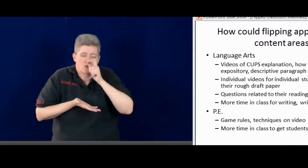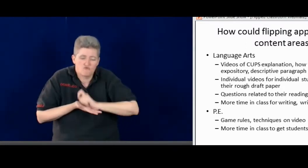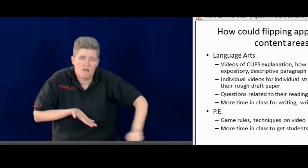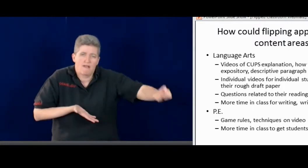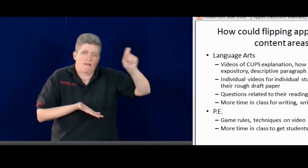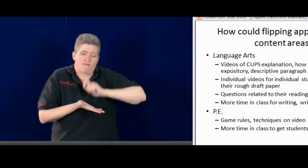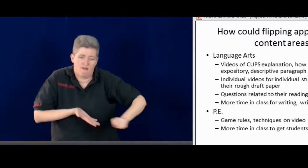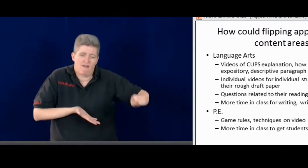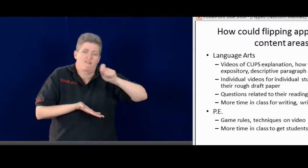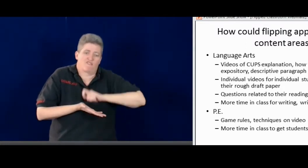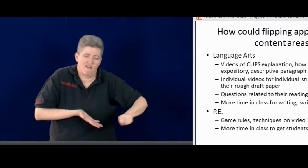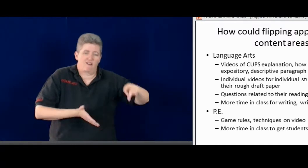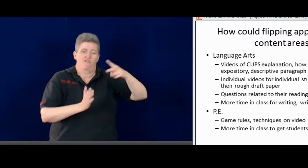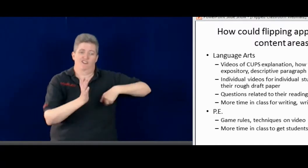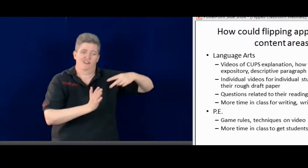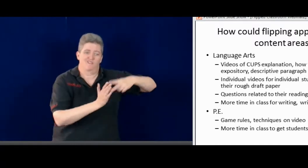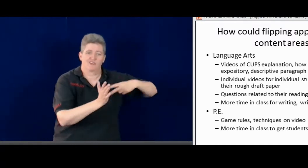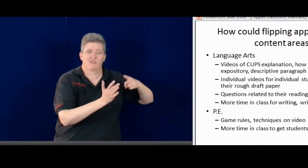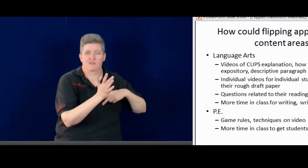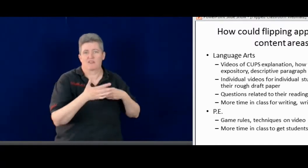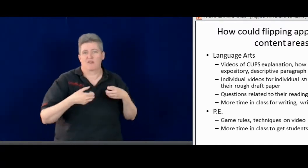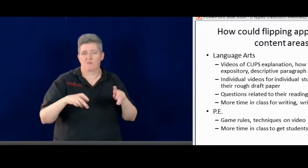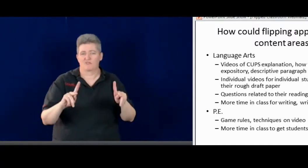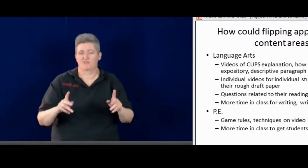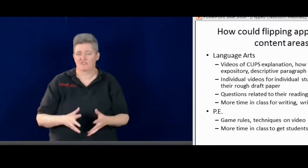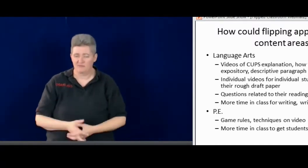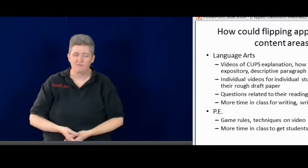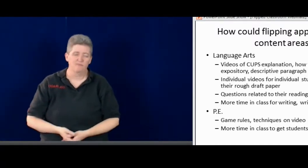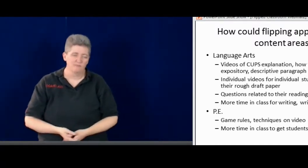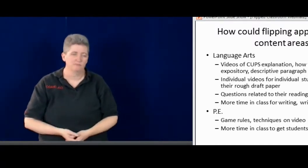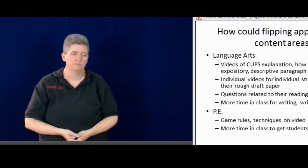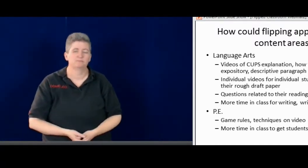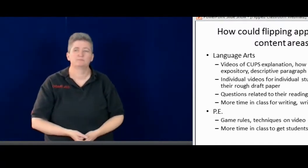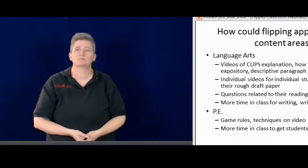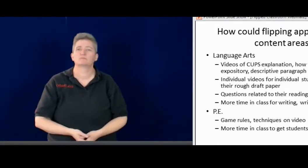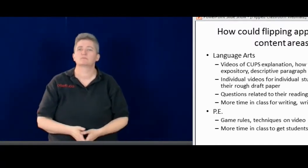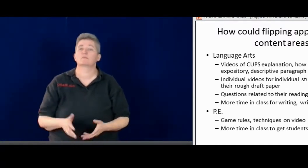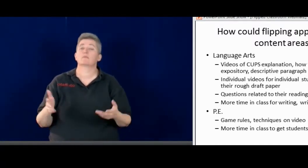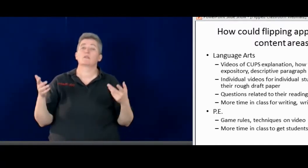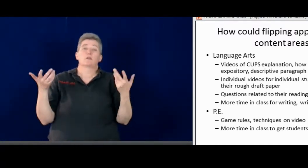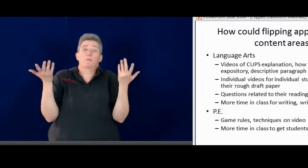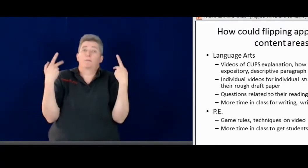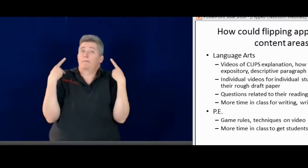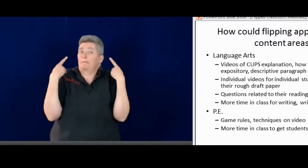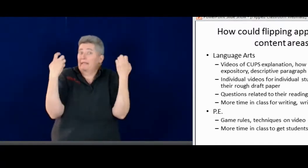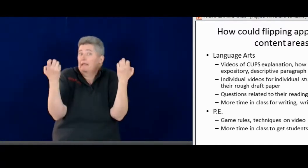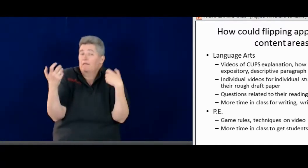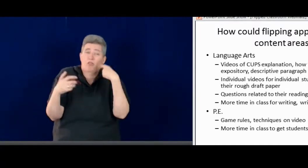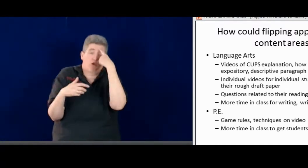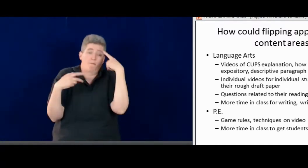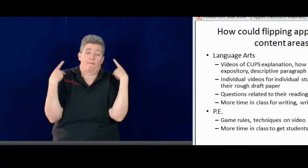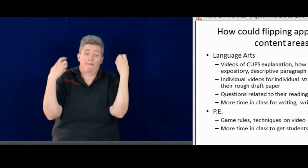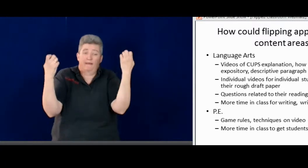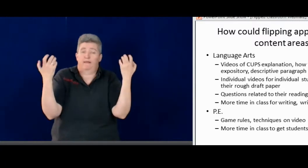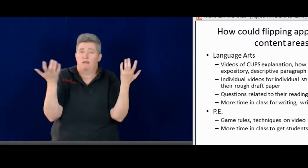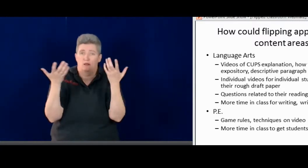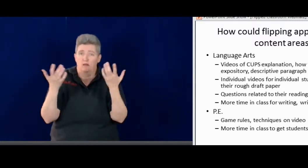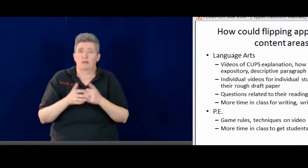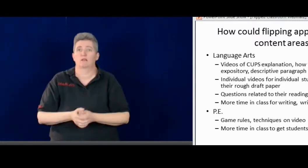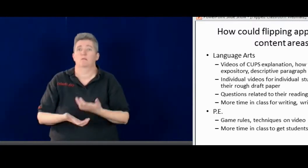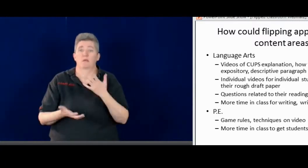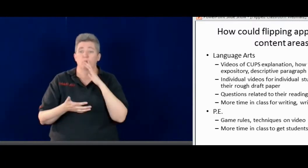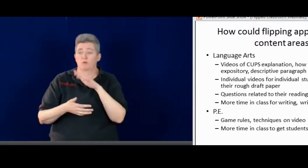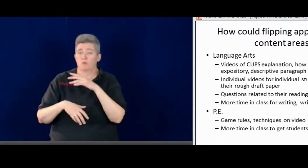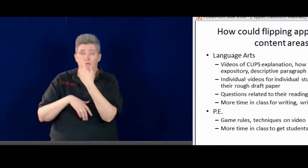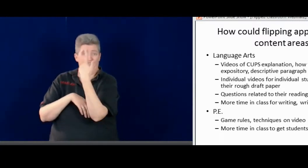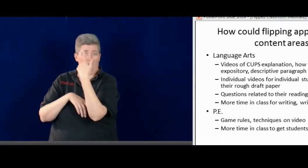provides more time in the classroom for that writing opportunity in the classroom after they've watched that. Even for PE,